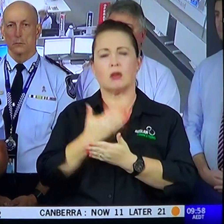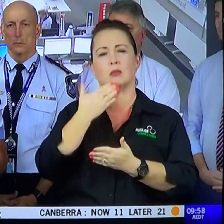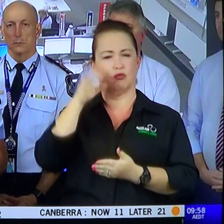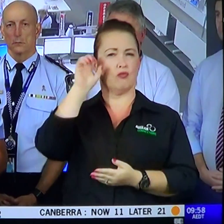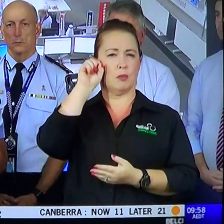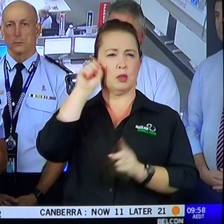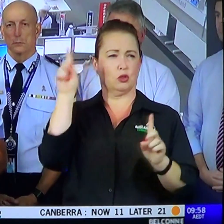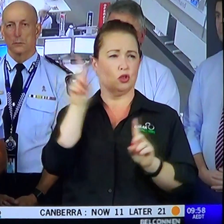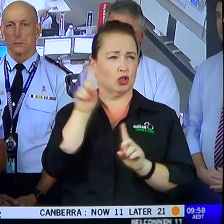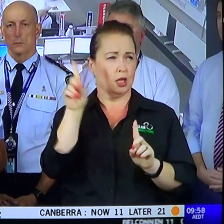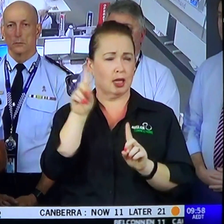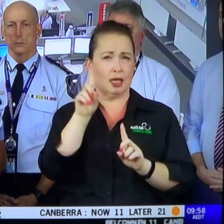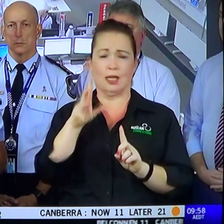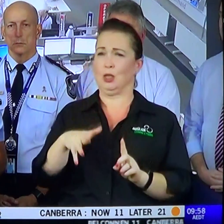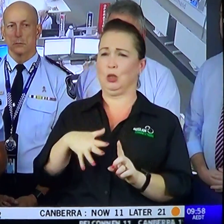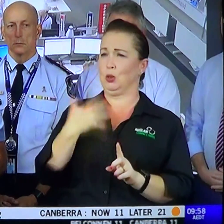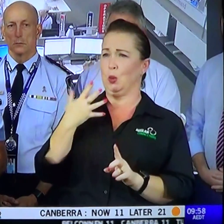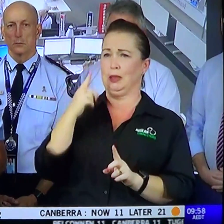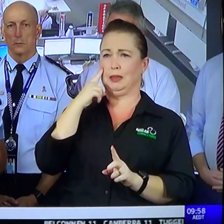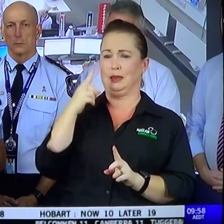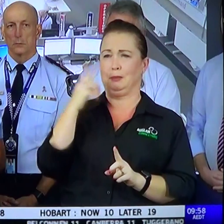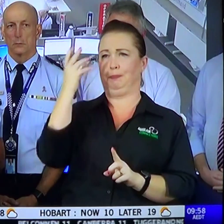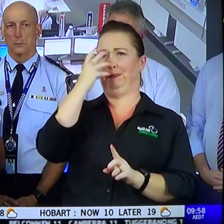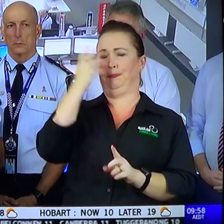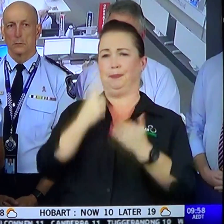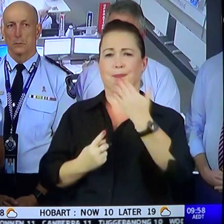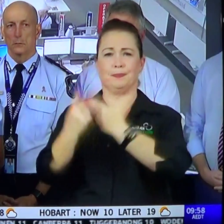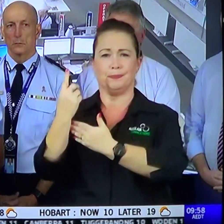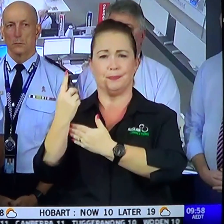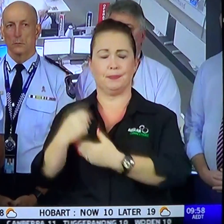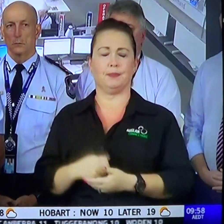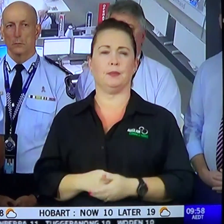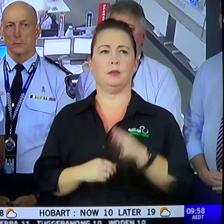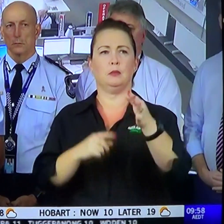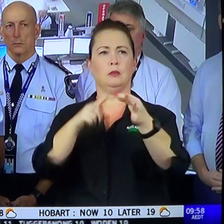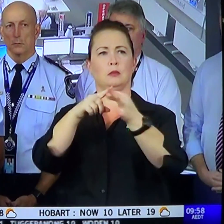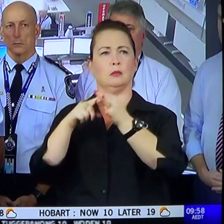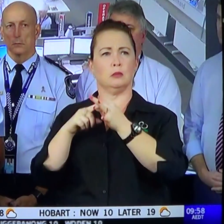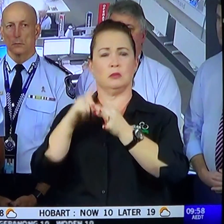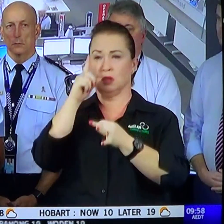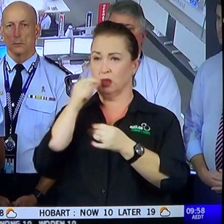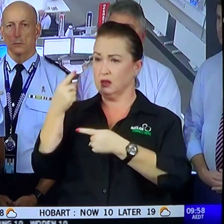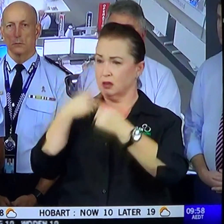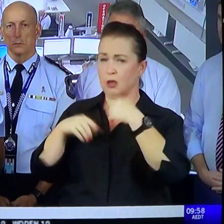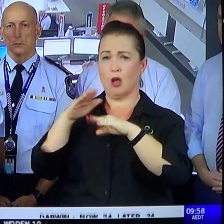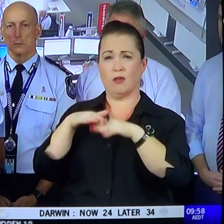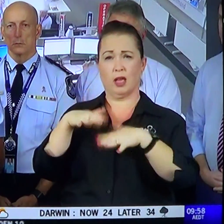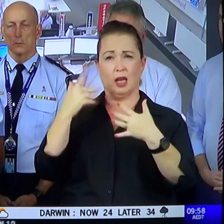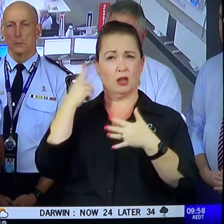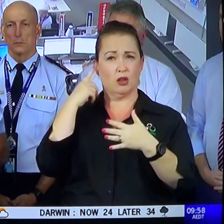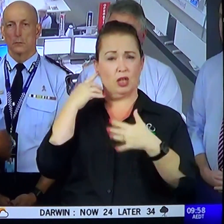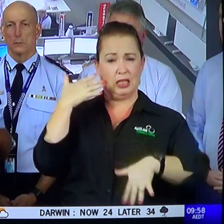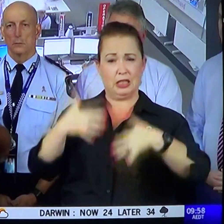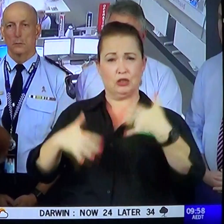your mind today. We don't want any tragedies. Commissioner, are you able to update us on any injuries that have been reported so far in